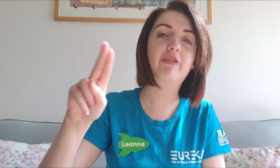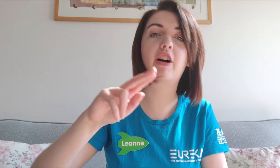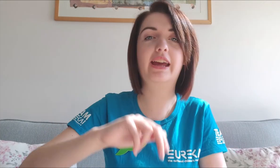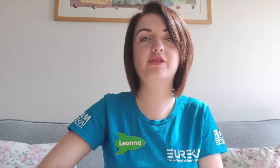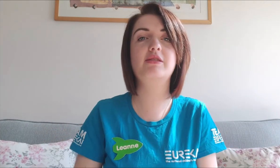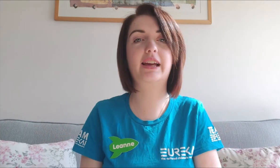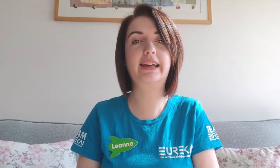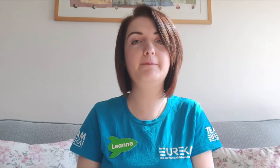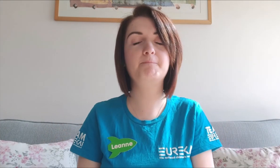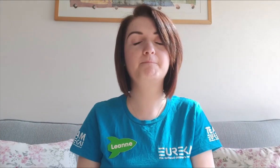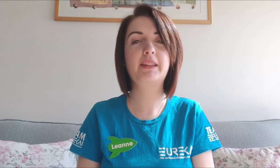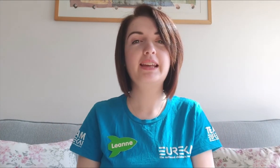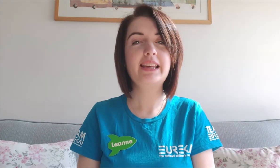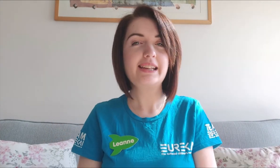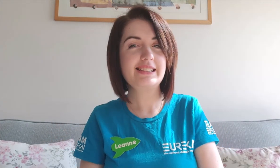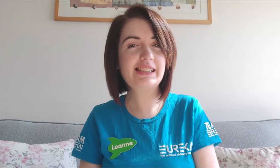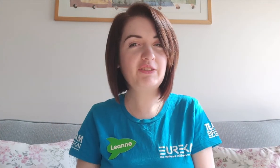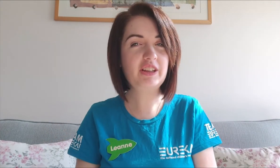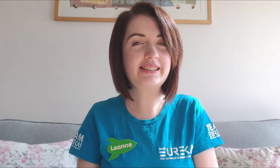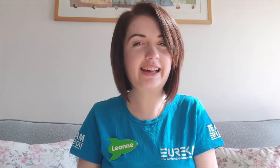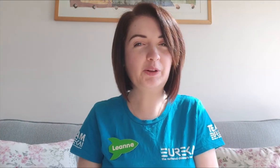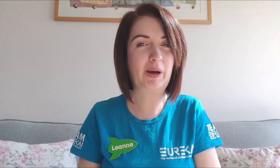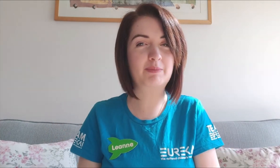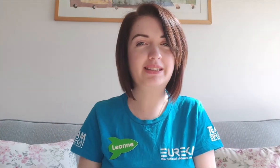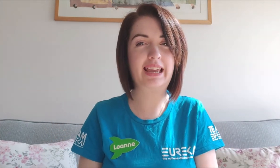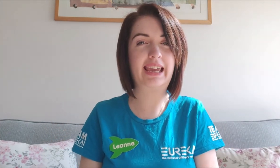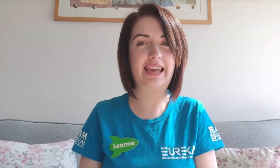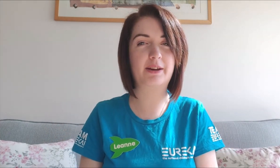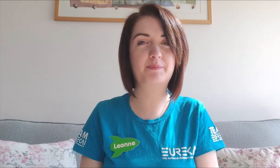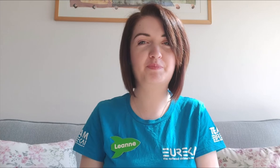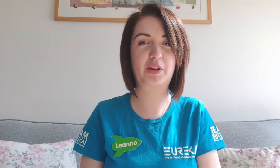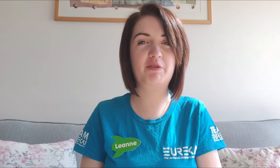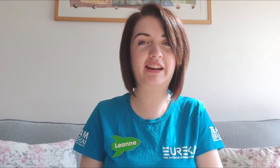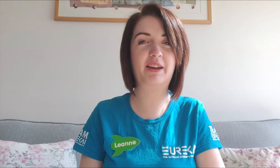forehead just like that. See if you can tell what I'm saying here. Are you ready?